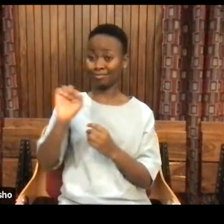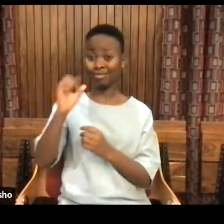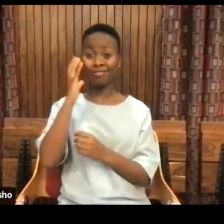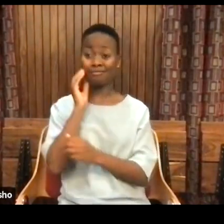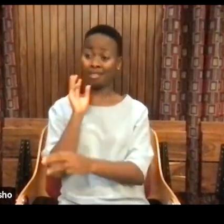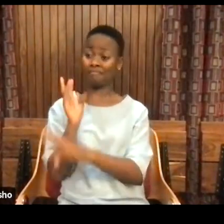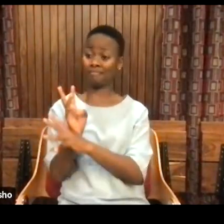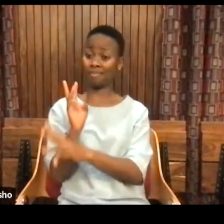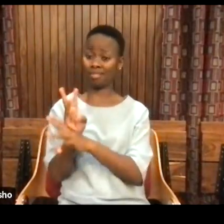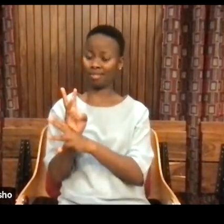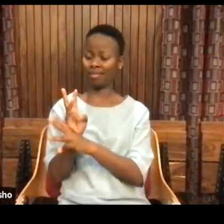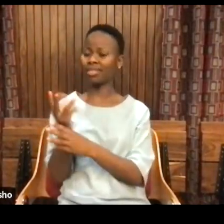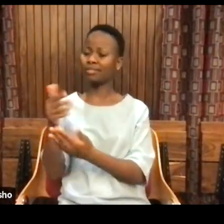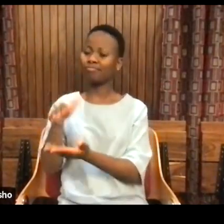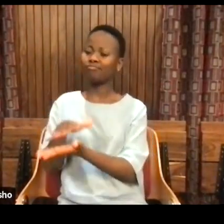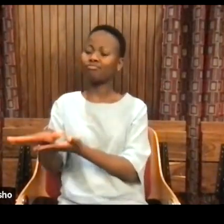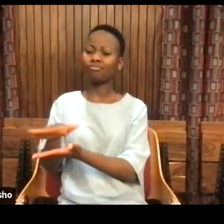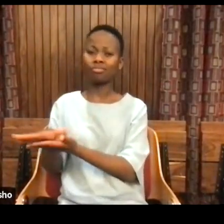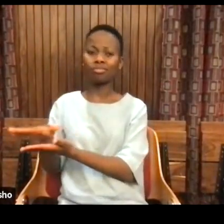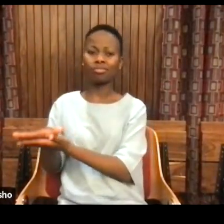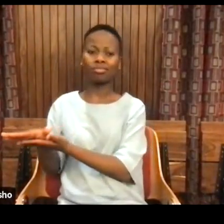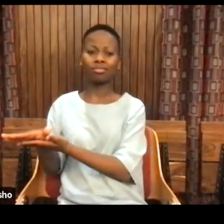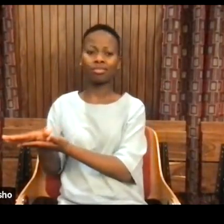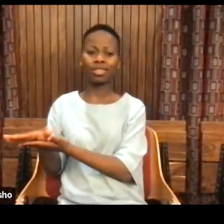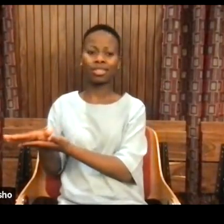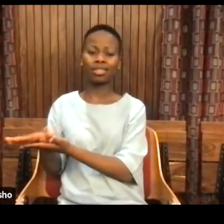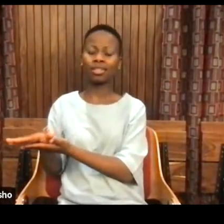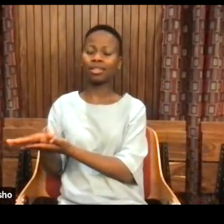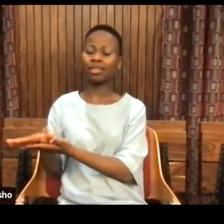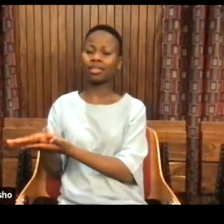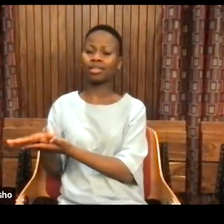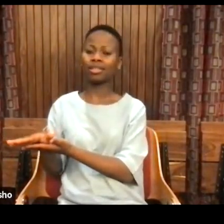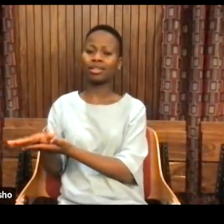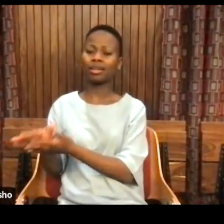of Hegel's writings on love.